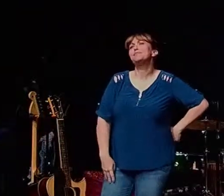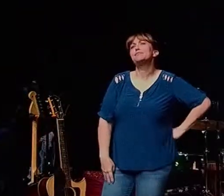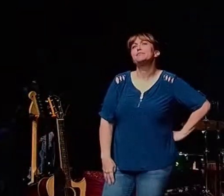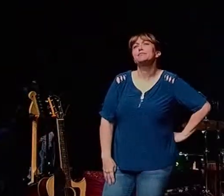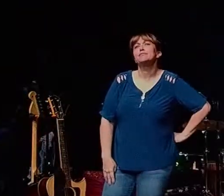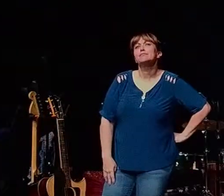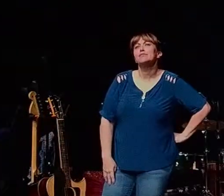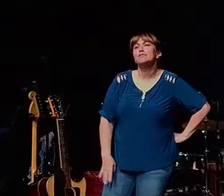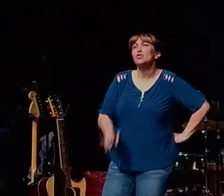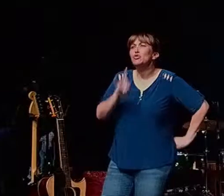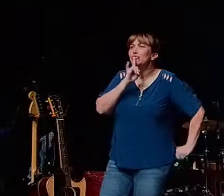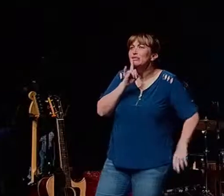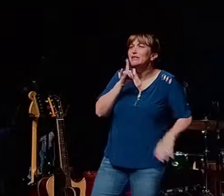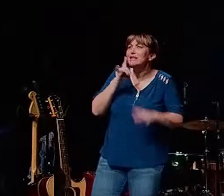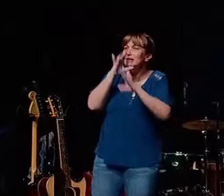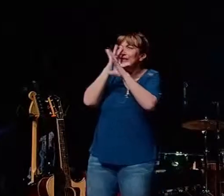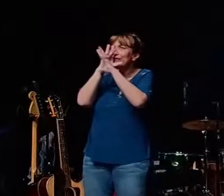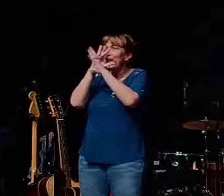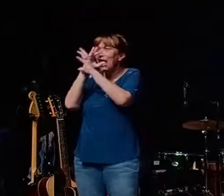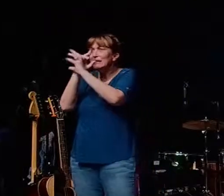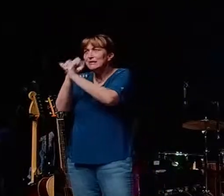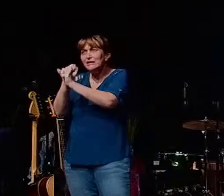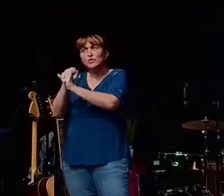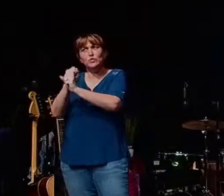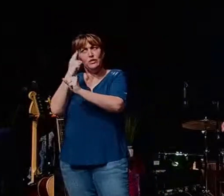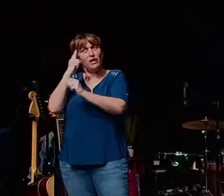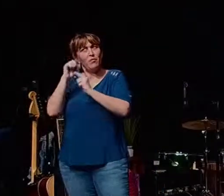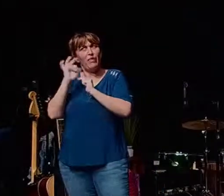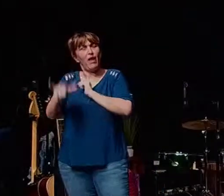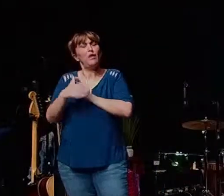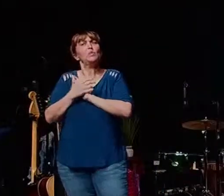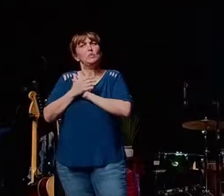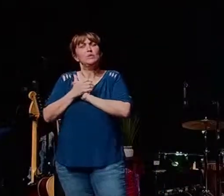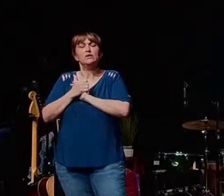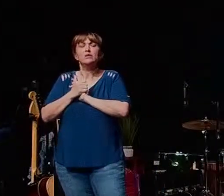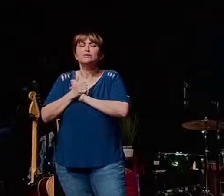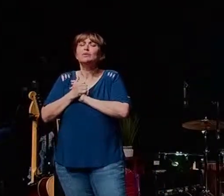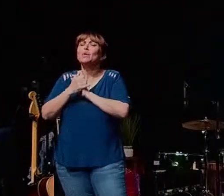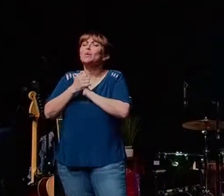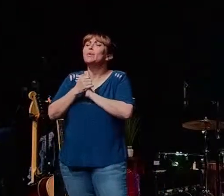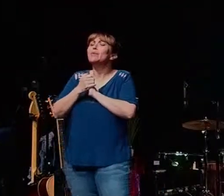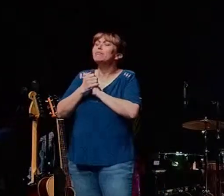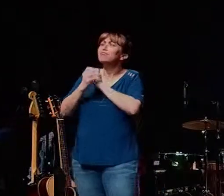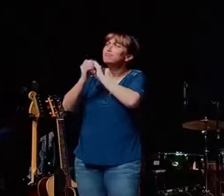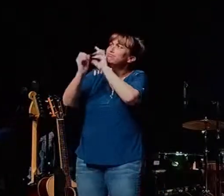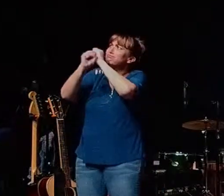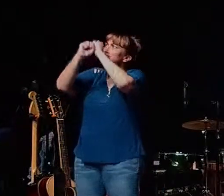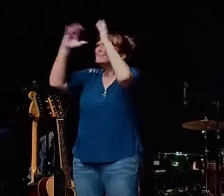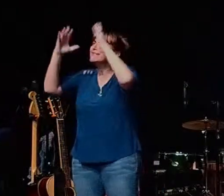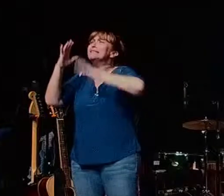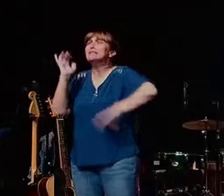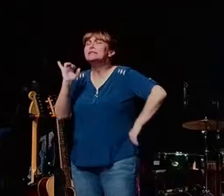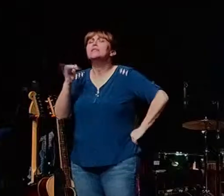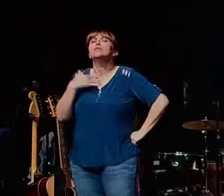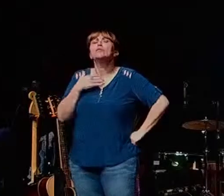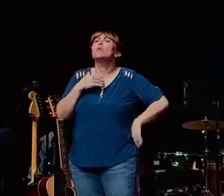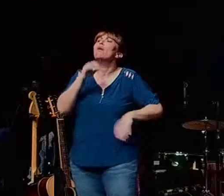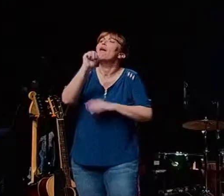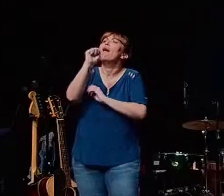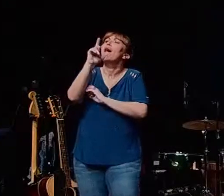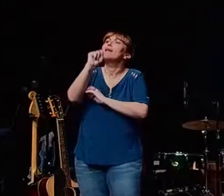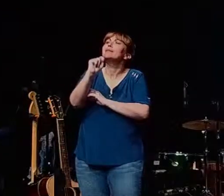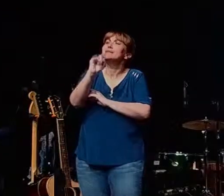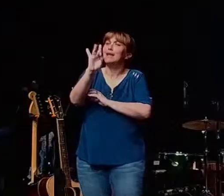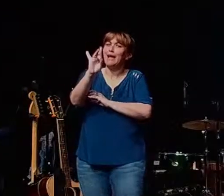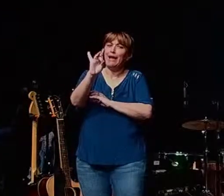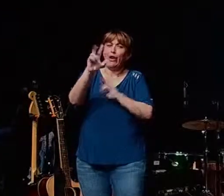right it's really fascinating to think about that and so imagine how that all played out so in acts 8 verse 30